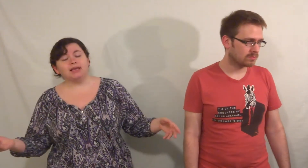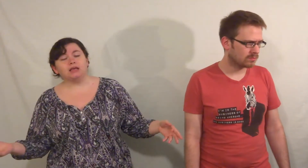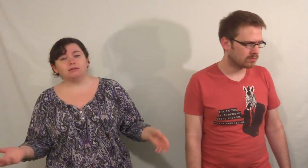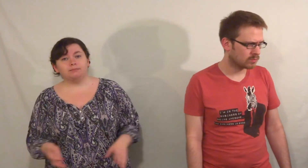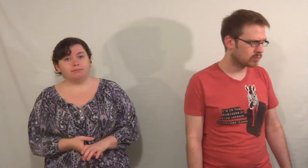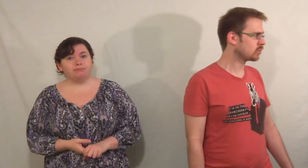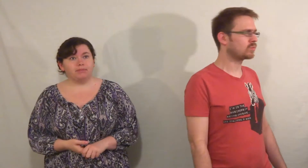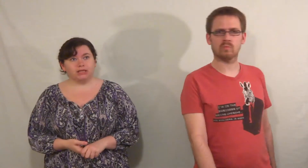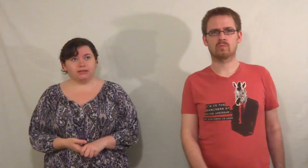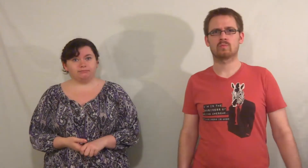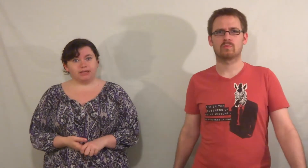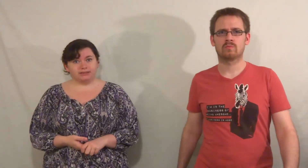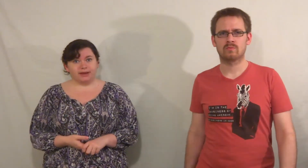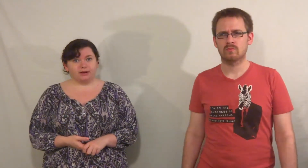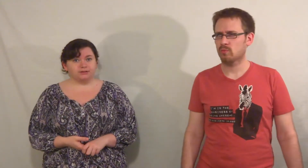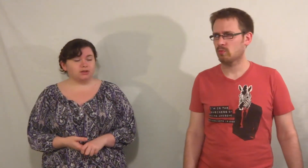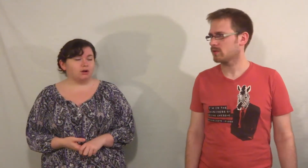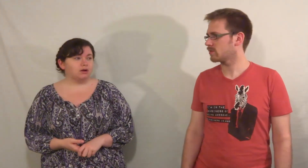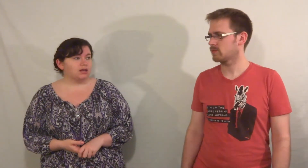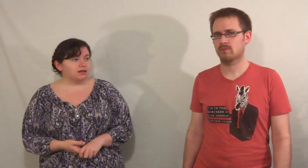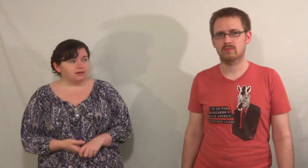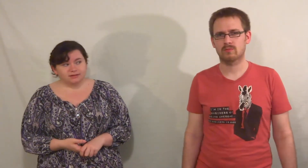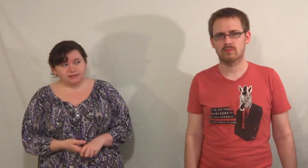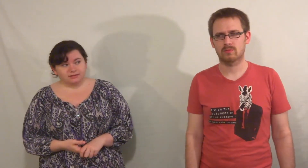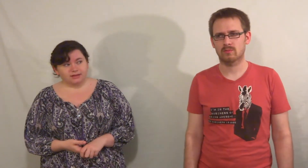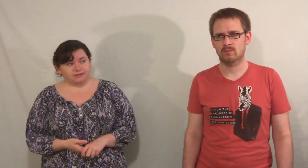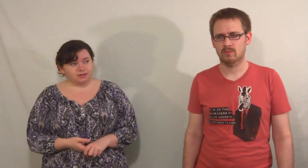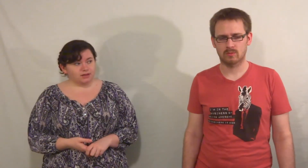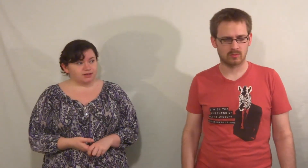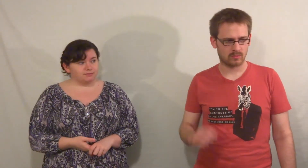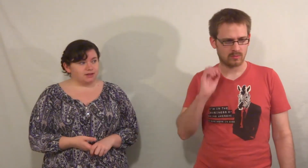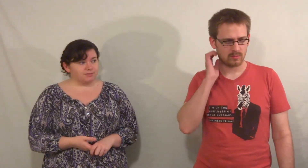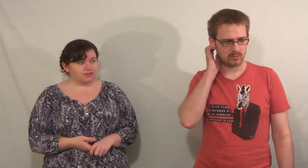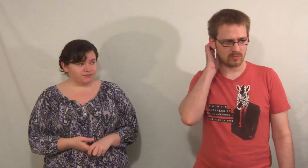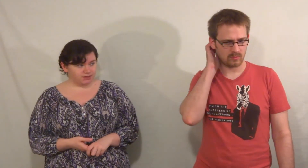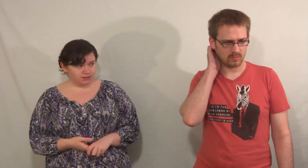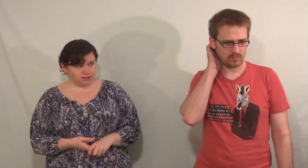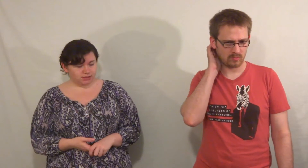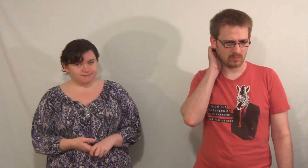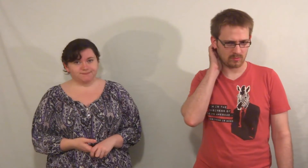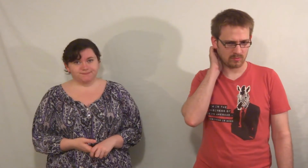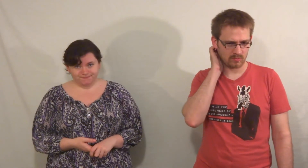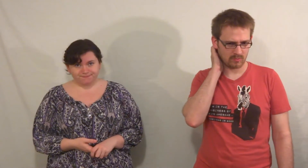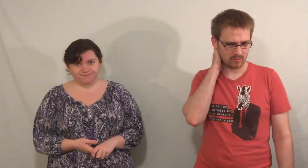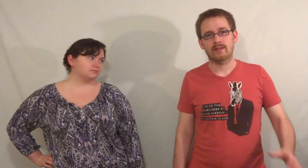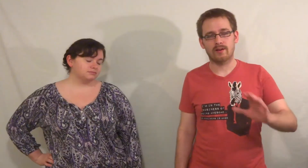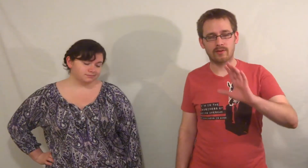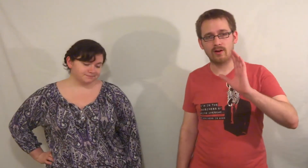million base pairs. So, that's a lot of number difference. Now, there are